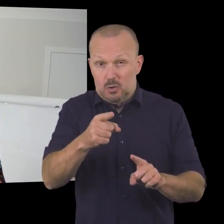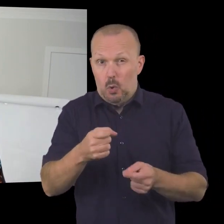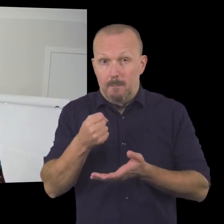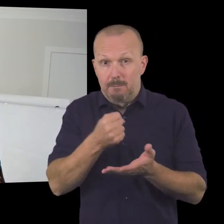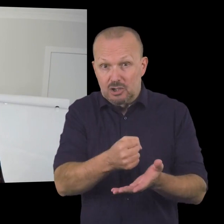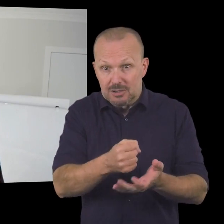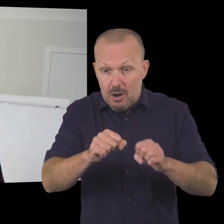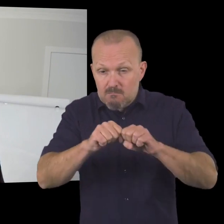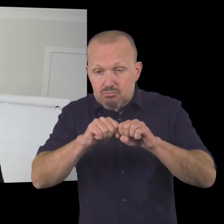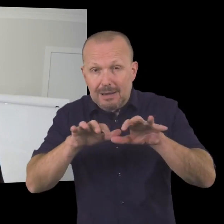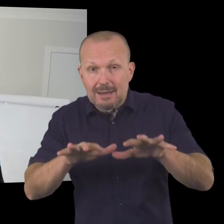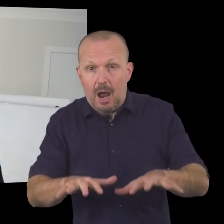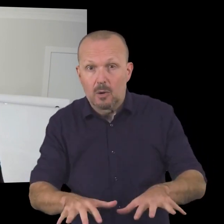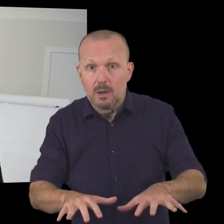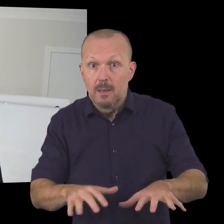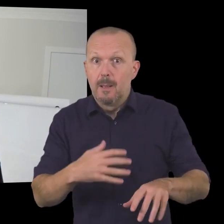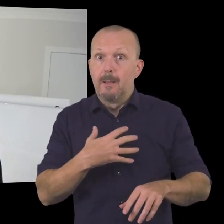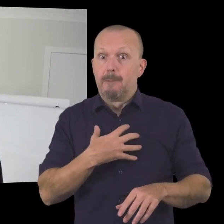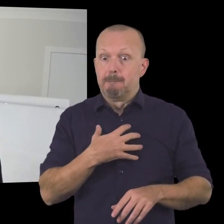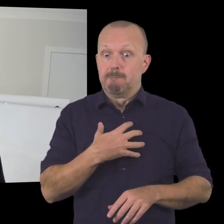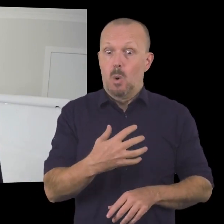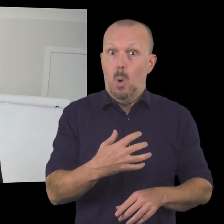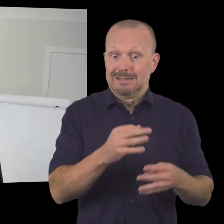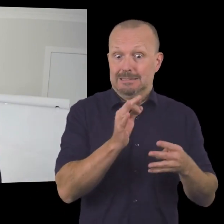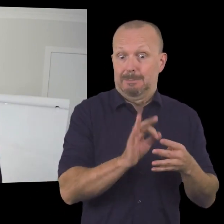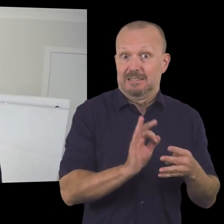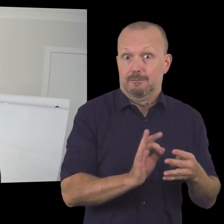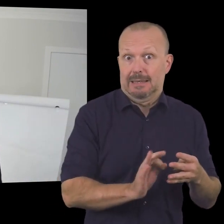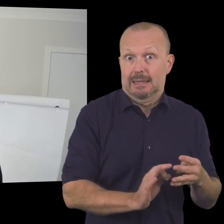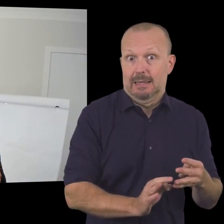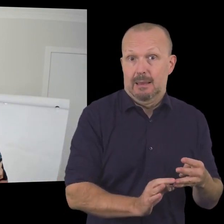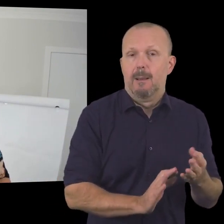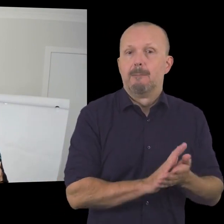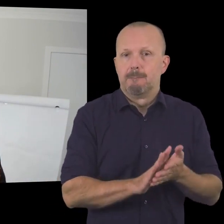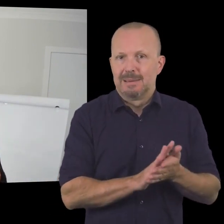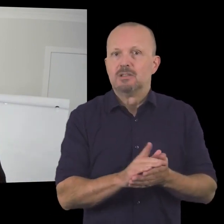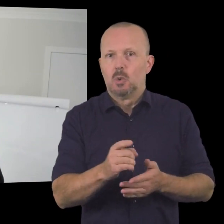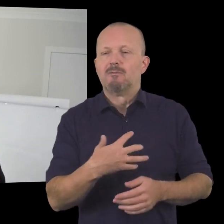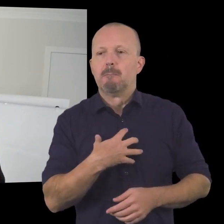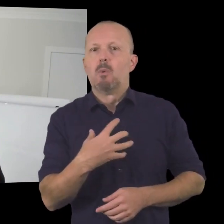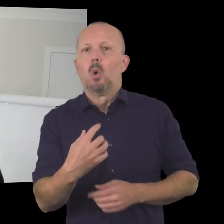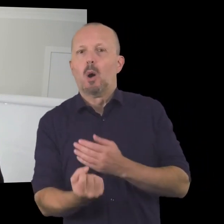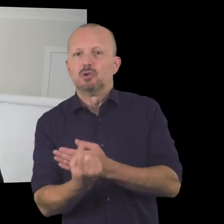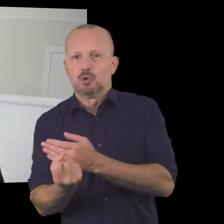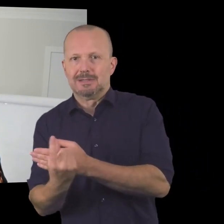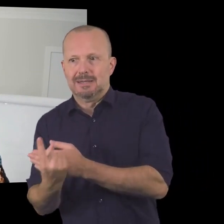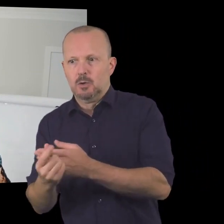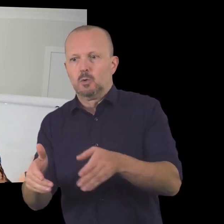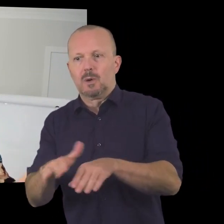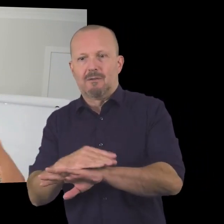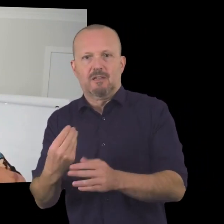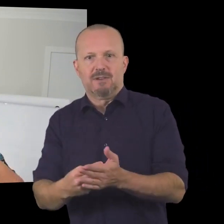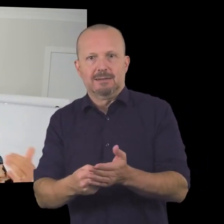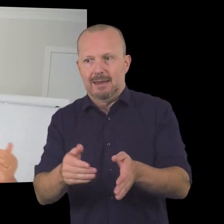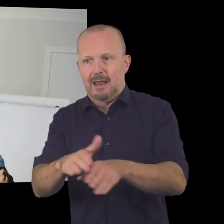be in terms of how you uh use your money or how you spend your money the more that opens up opportunities to